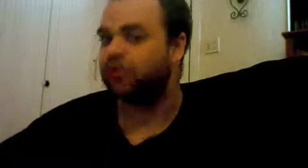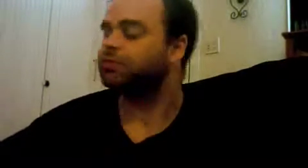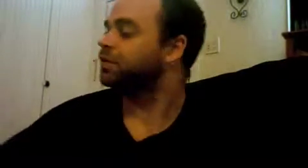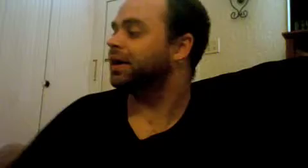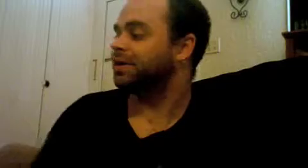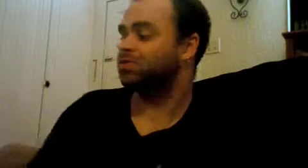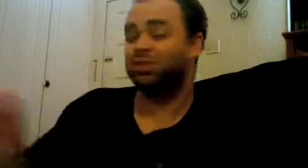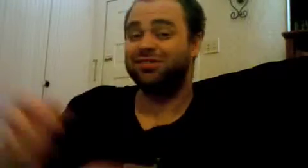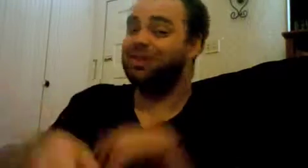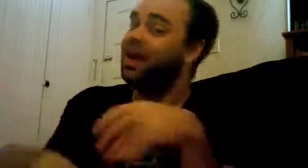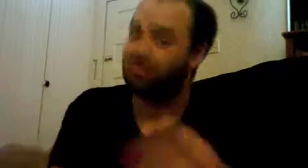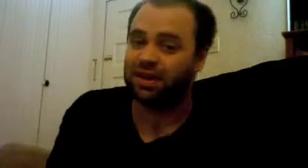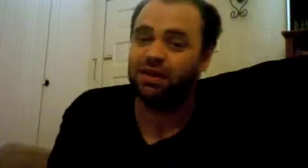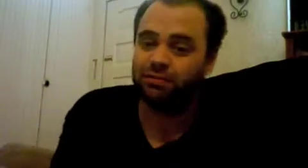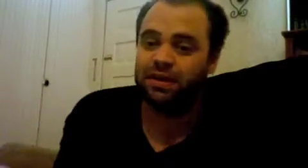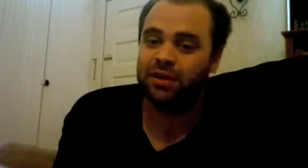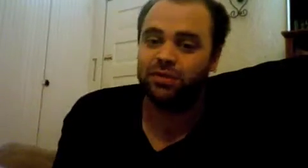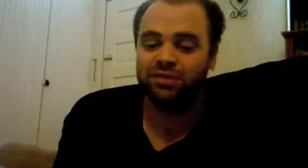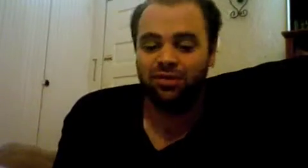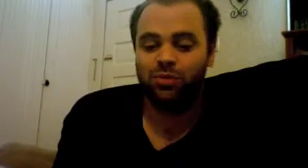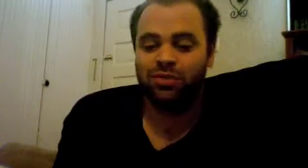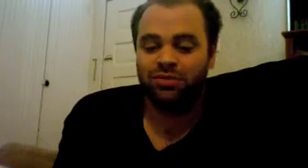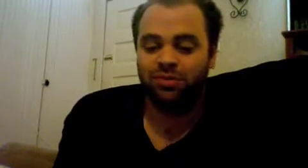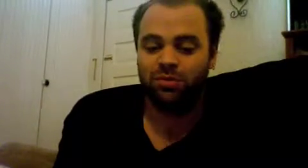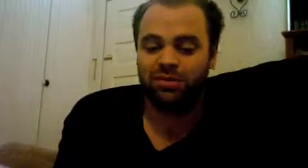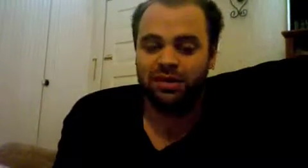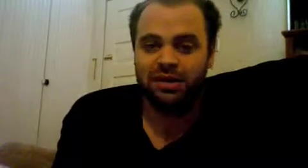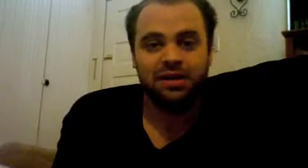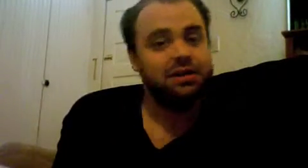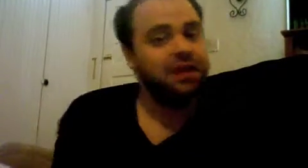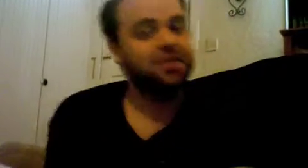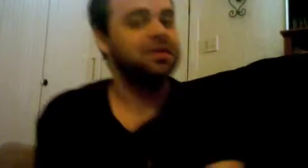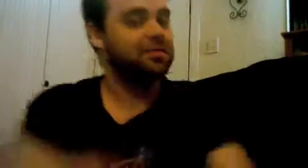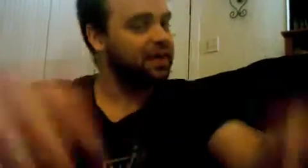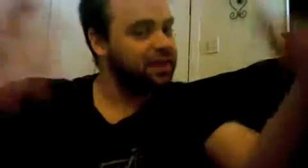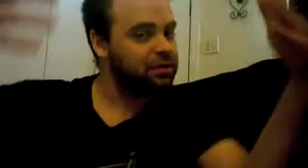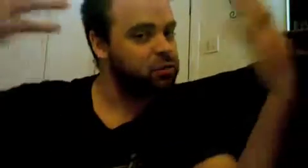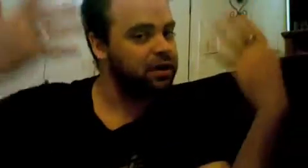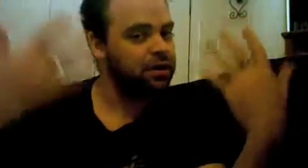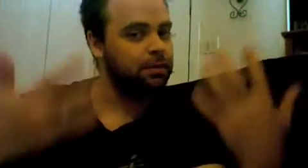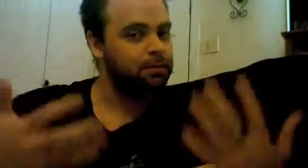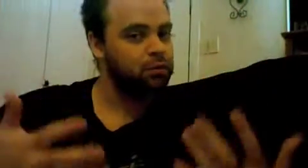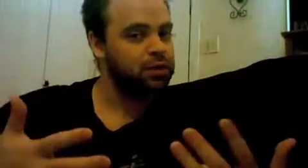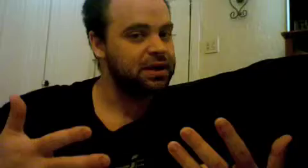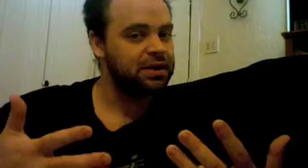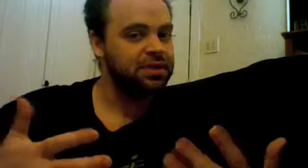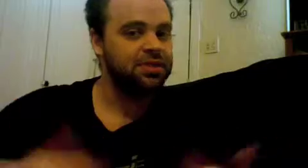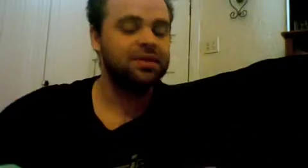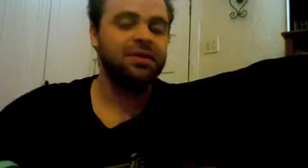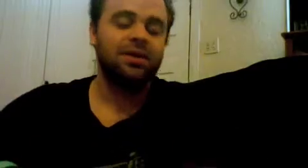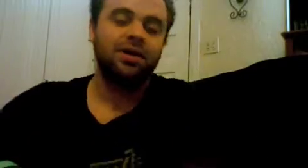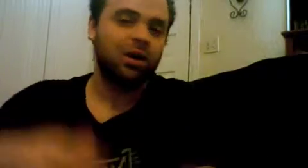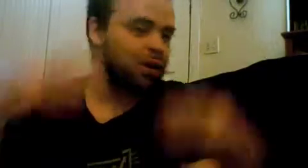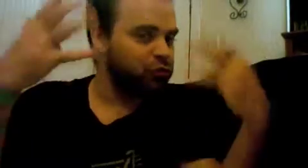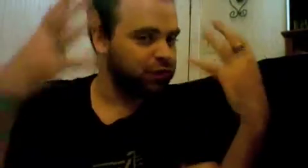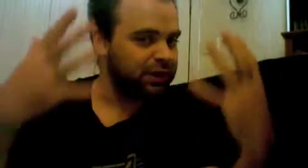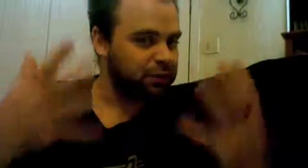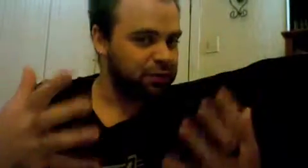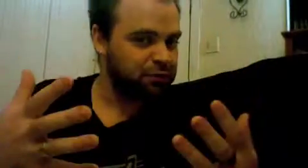for you guys which is a lot of Hegel for anyone to deal with so take the next week breathe go out drinking with your